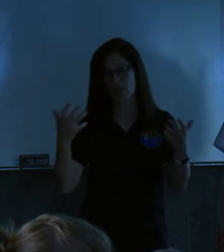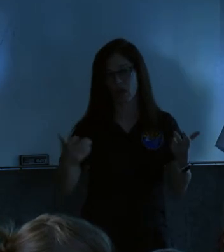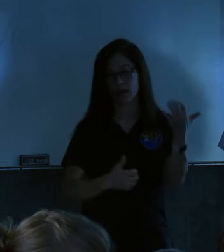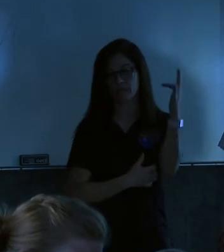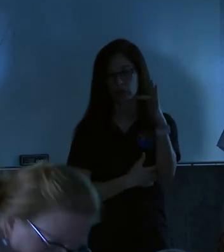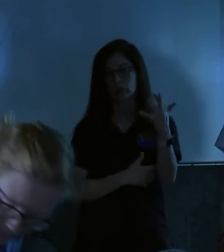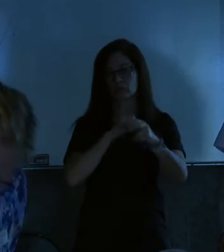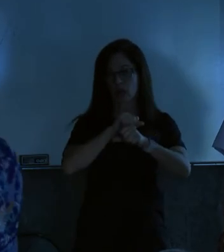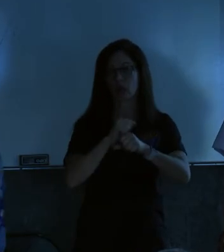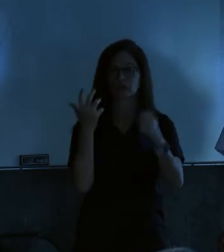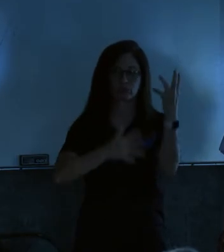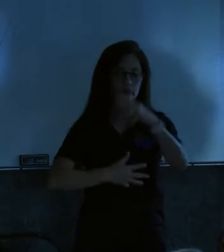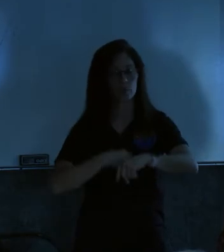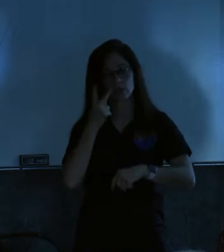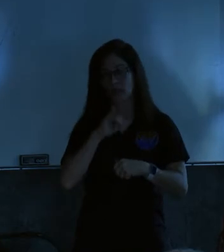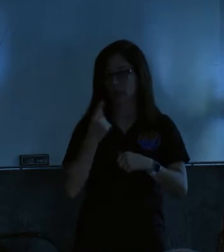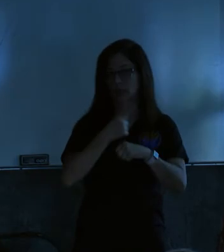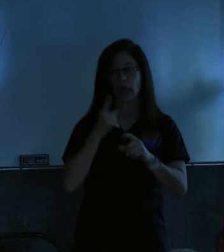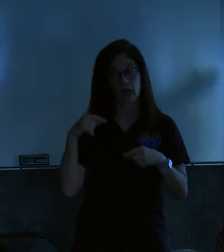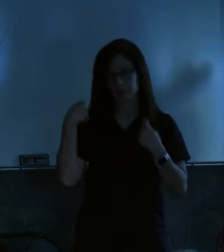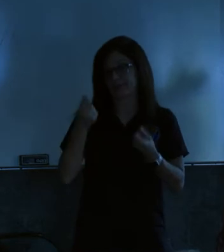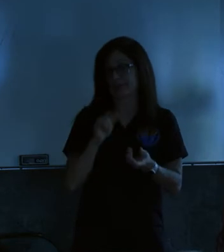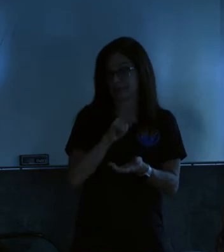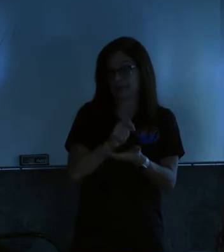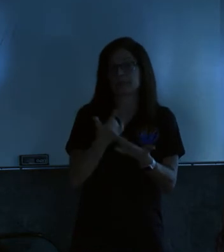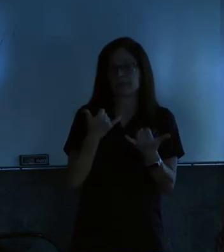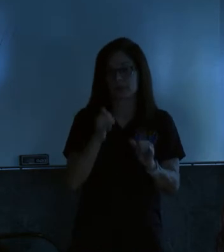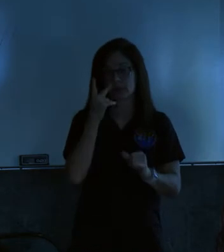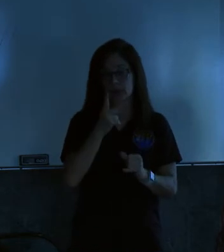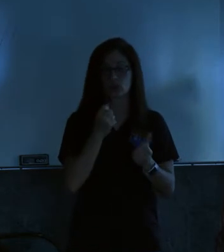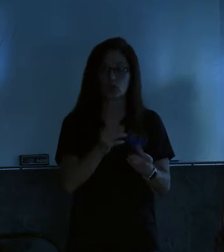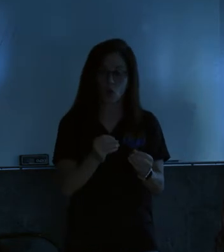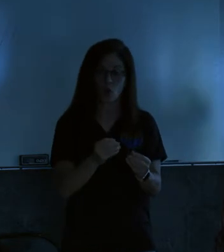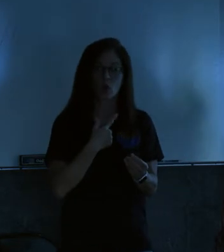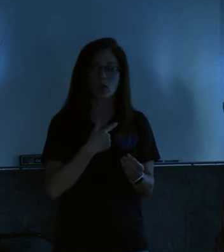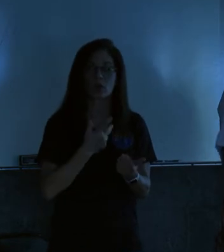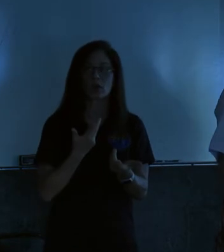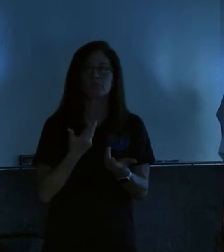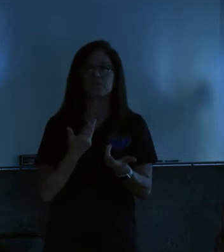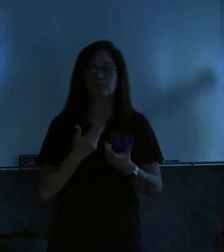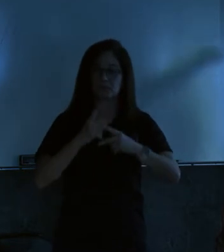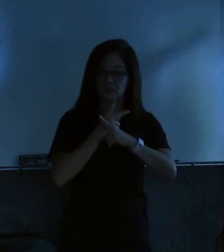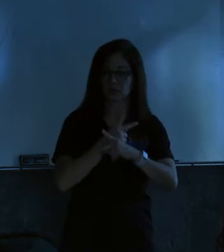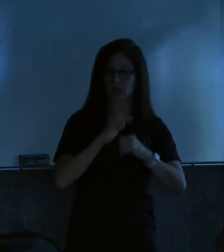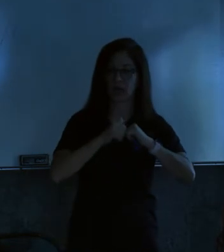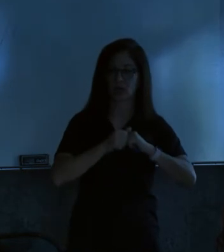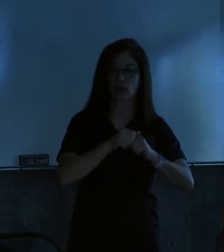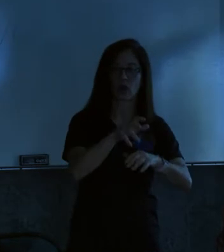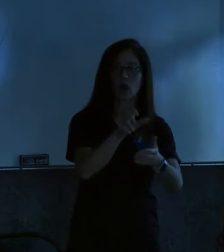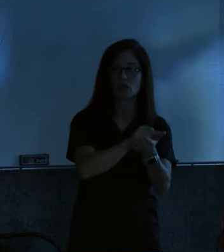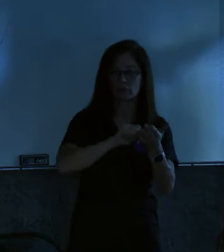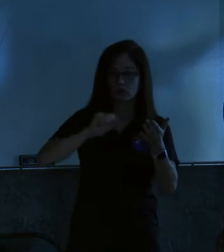We saw it that day. We've seen it since then. And so we're going to make certain arrangements to help remove that debris.